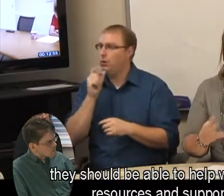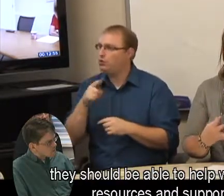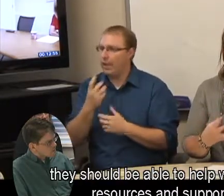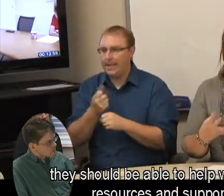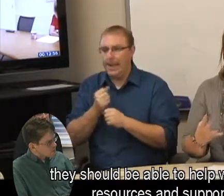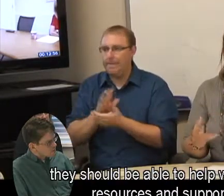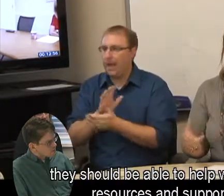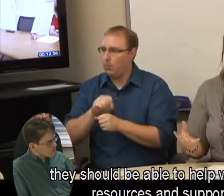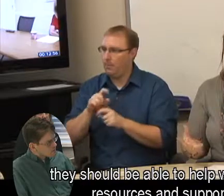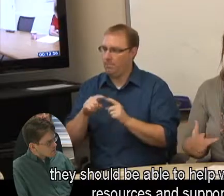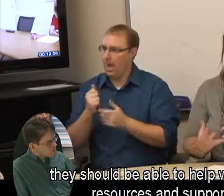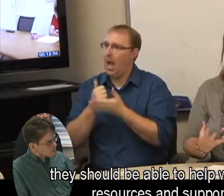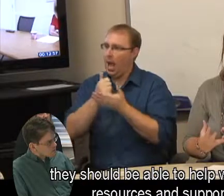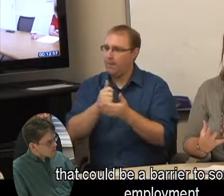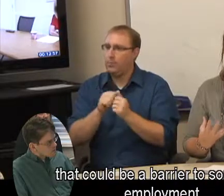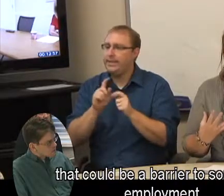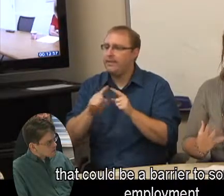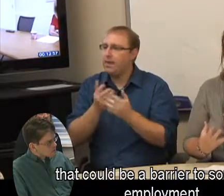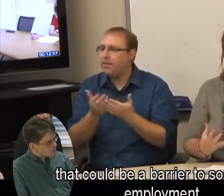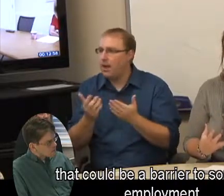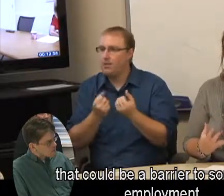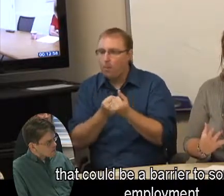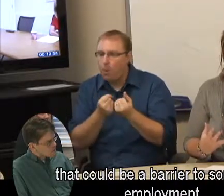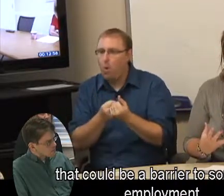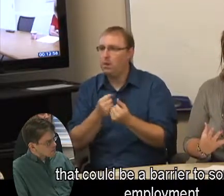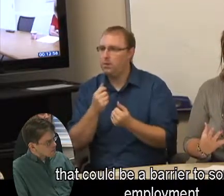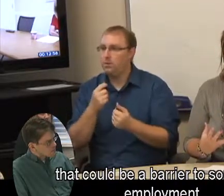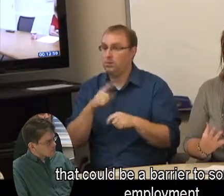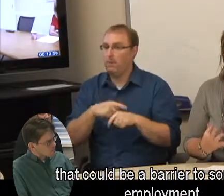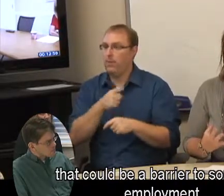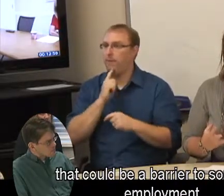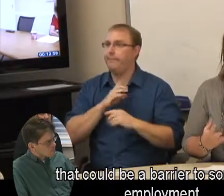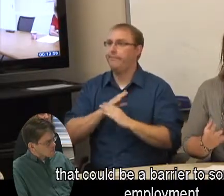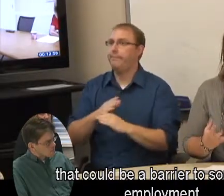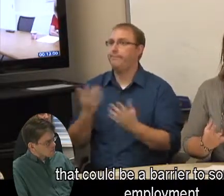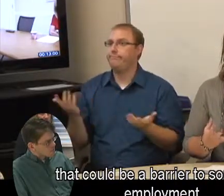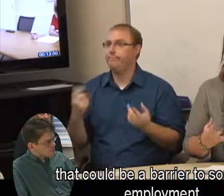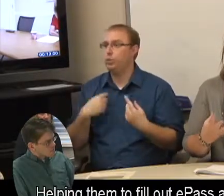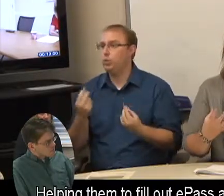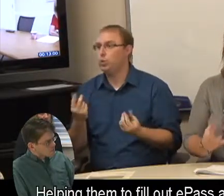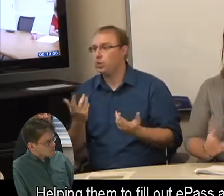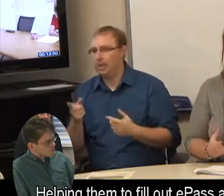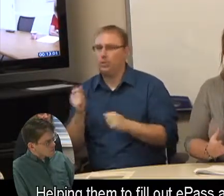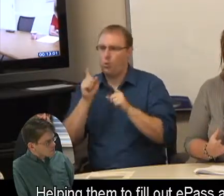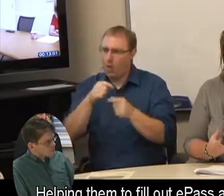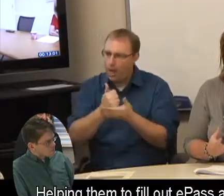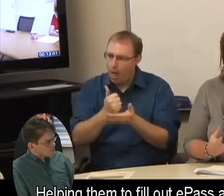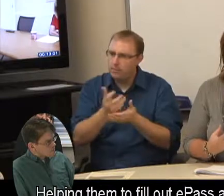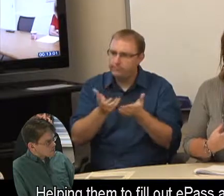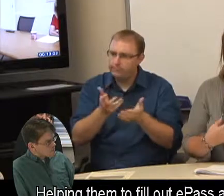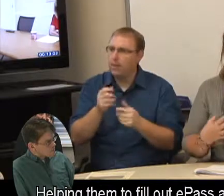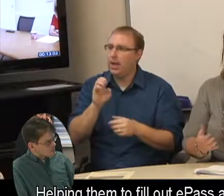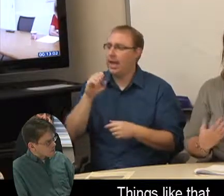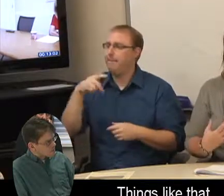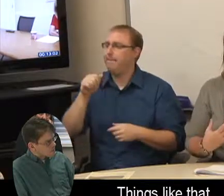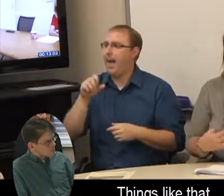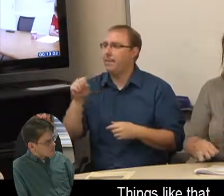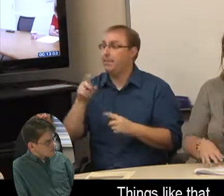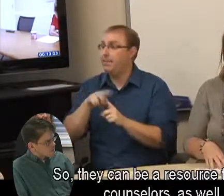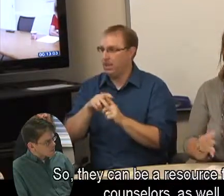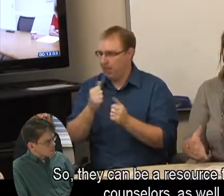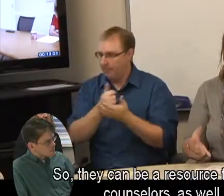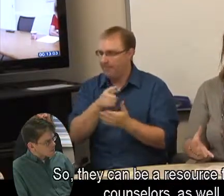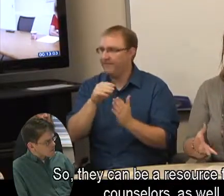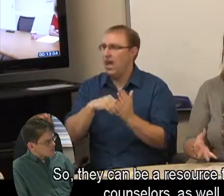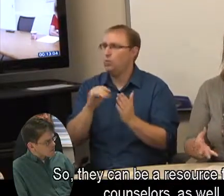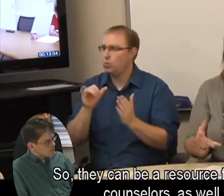some resources and supports that could be a barrier to someone's employment, helping them fill out e-pass applications, things like that.